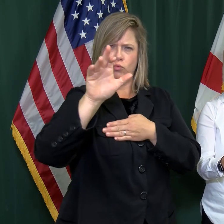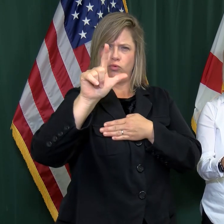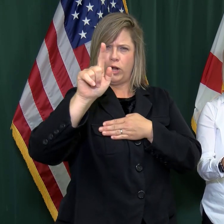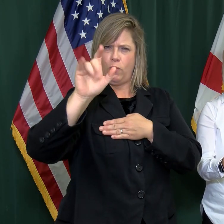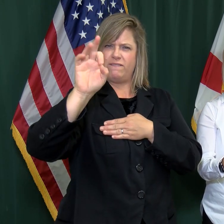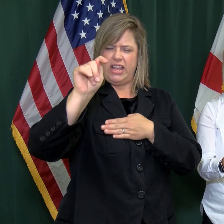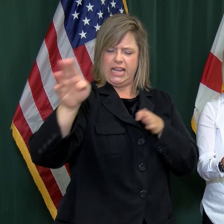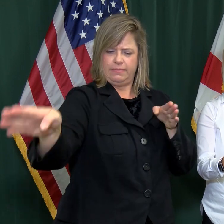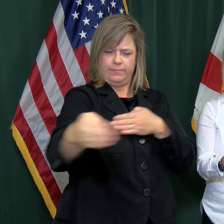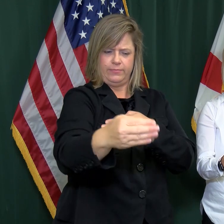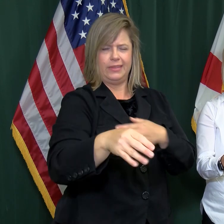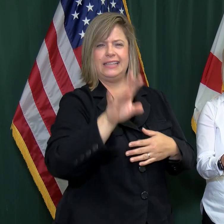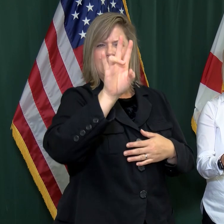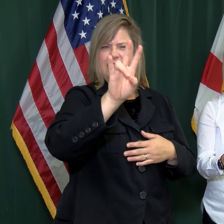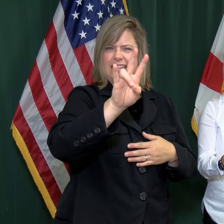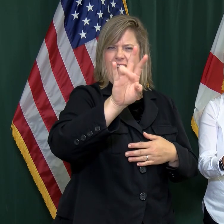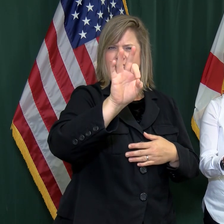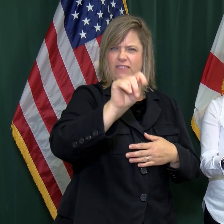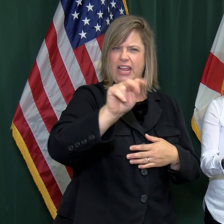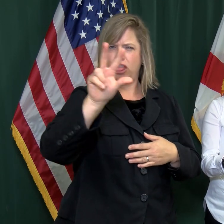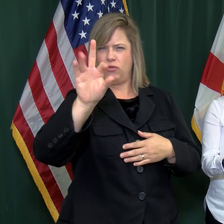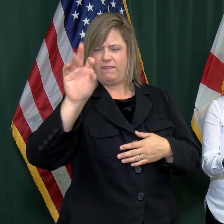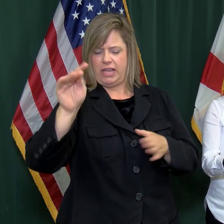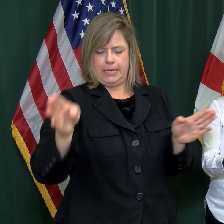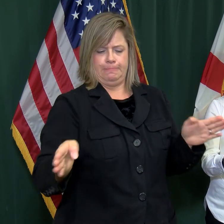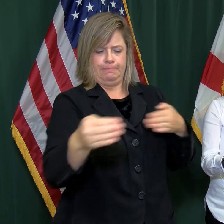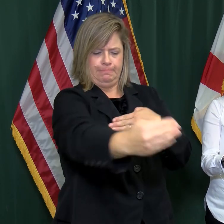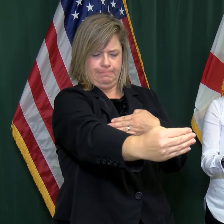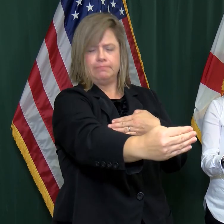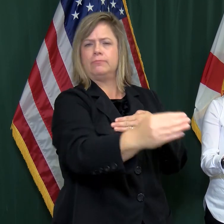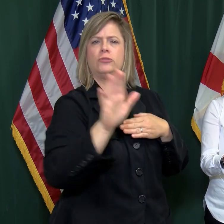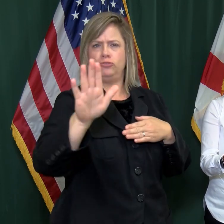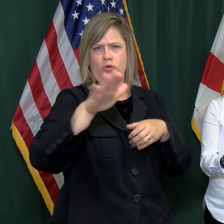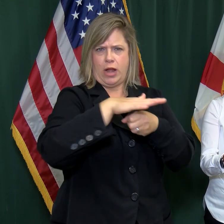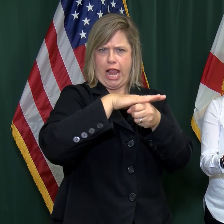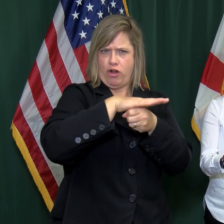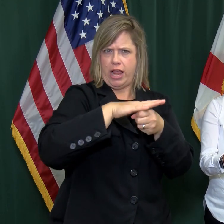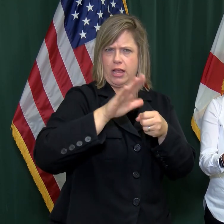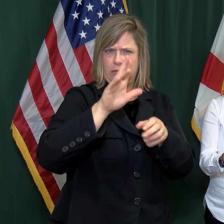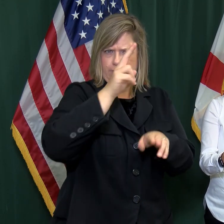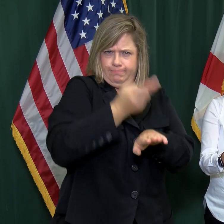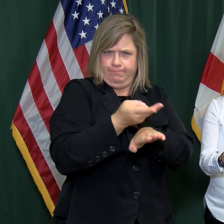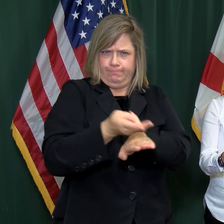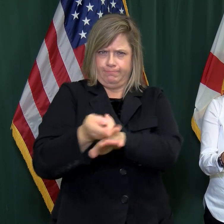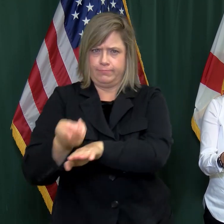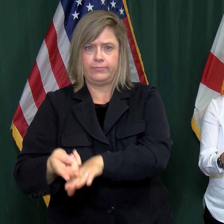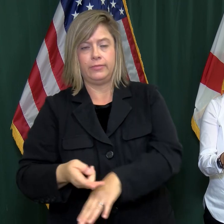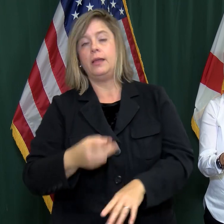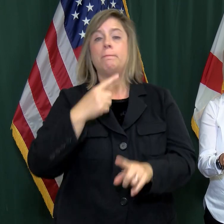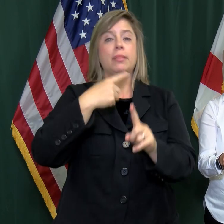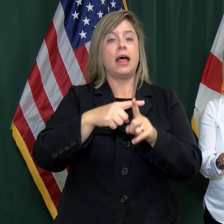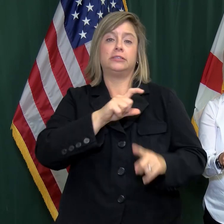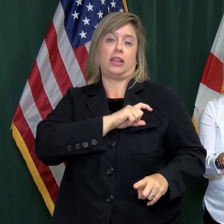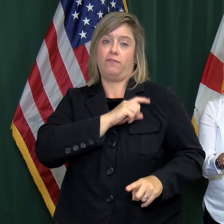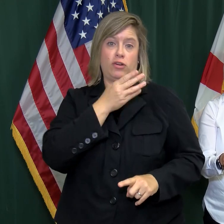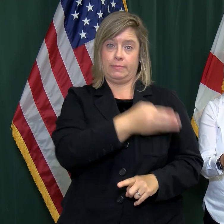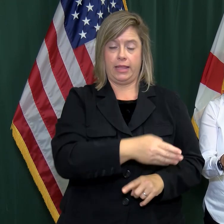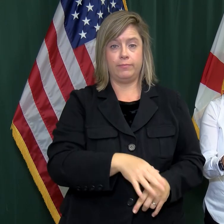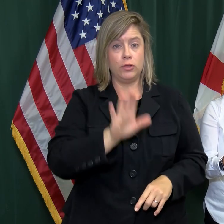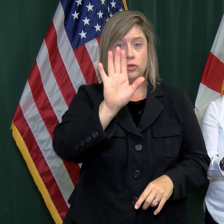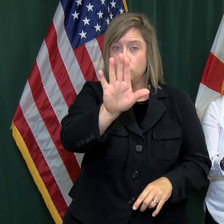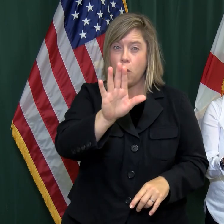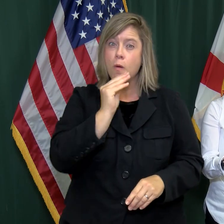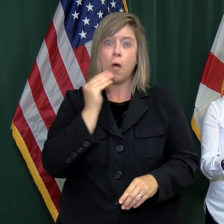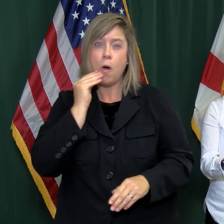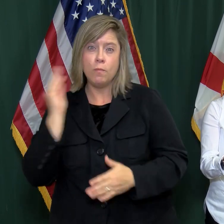by 3 feet. And presence of law enforcement. You should bring bedding